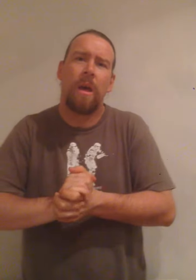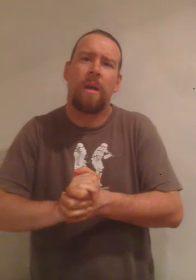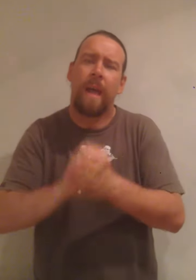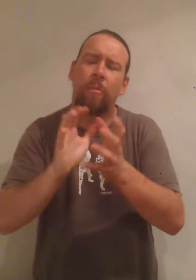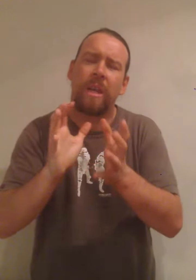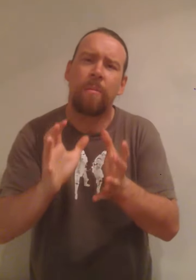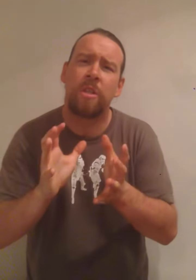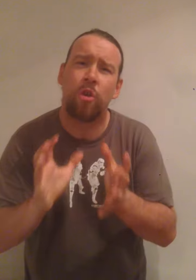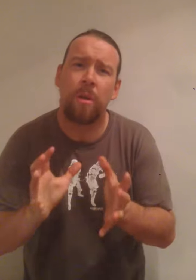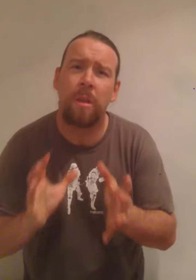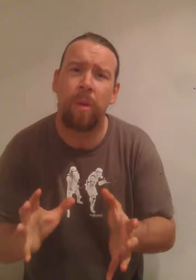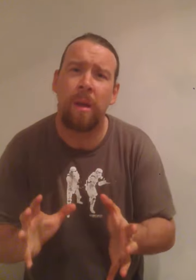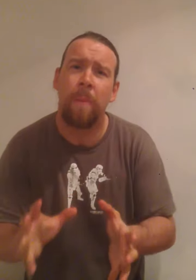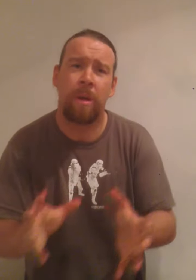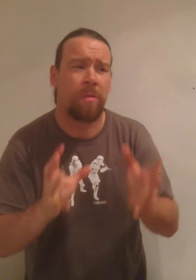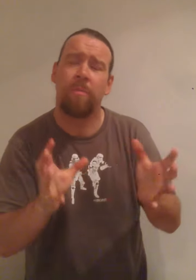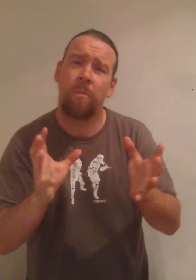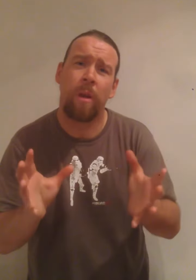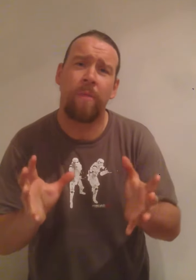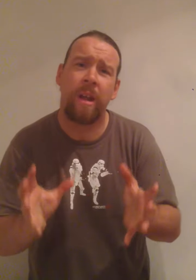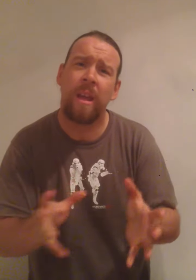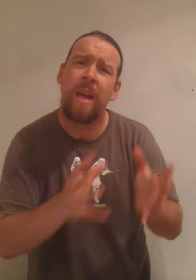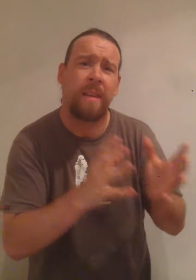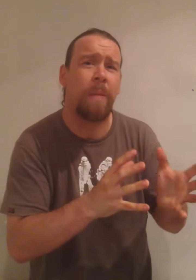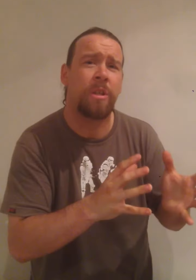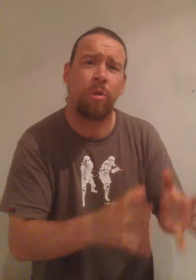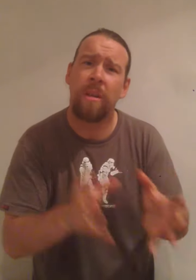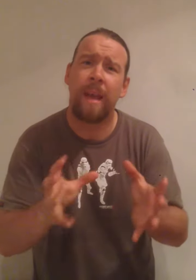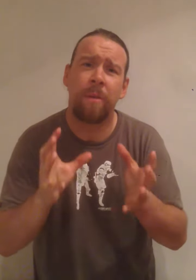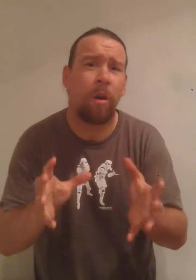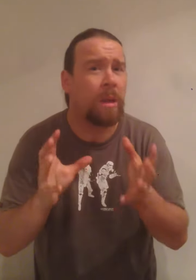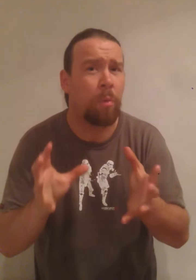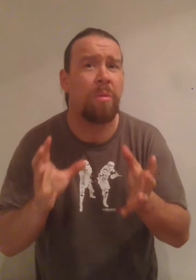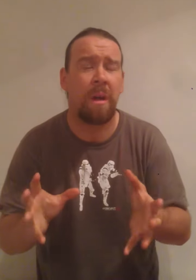Now I'm going to keep this short and sweet. Because quite frankly time is short and time for talking is almost done.